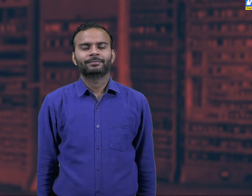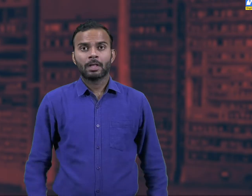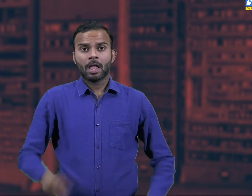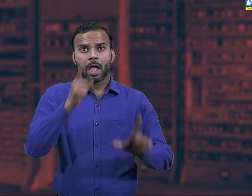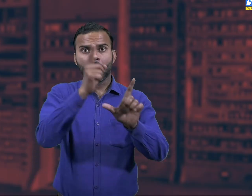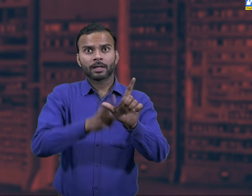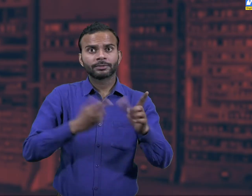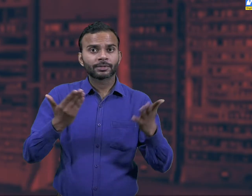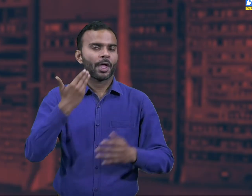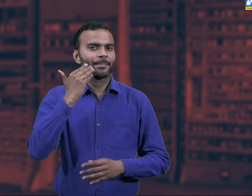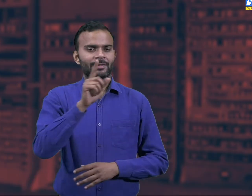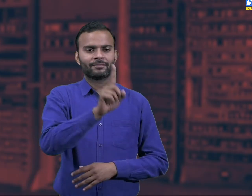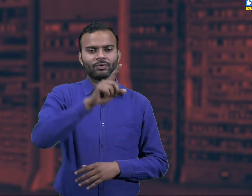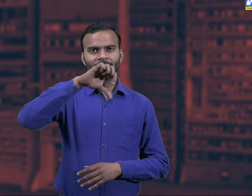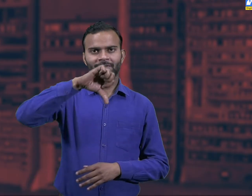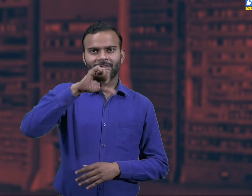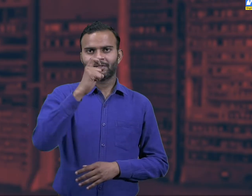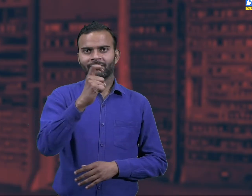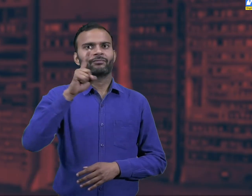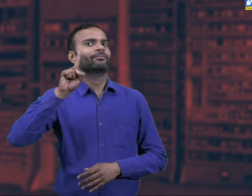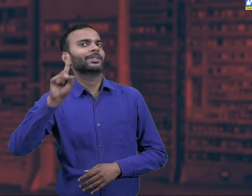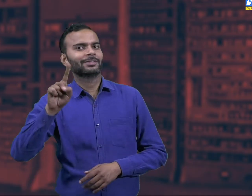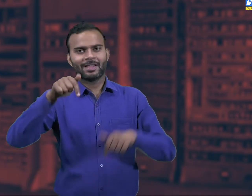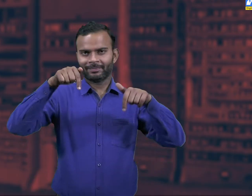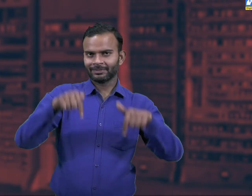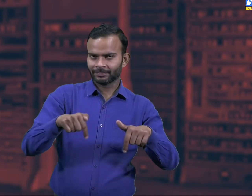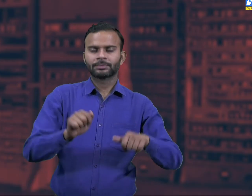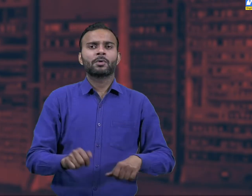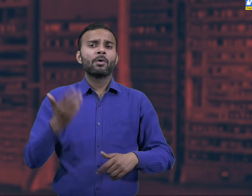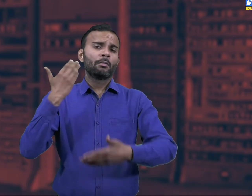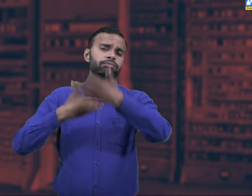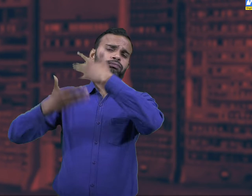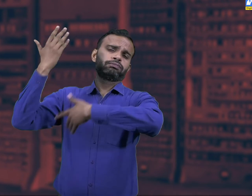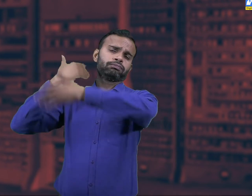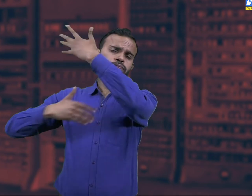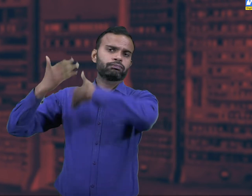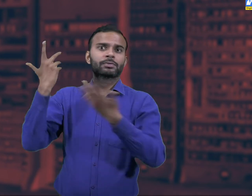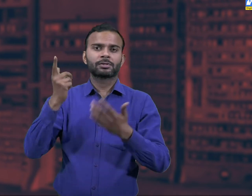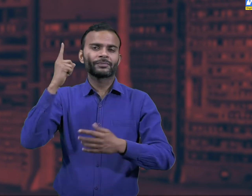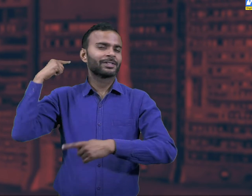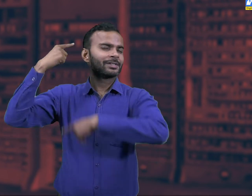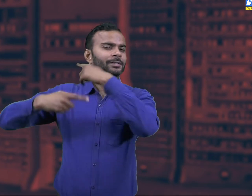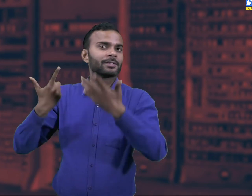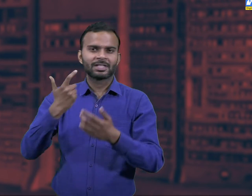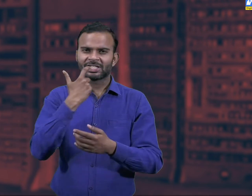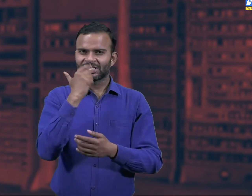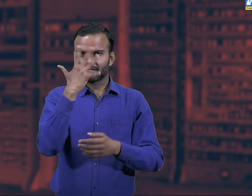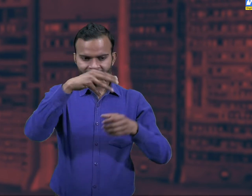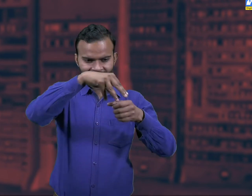In the year 1971, as explained